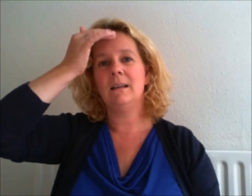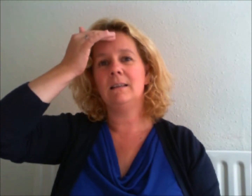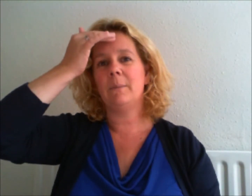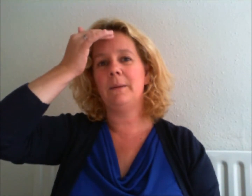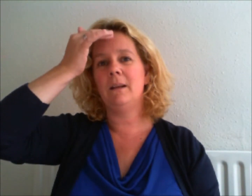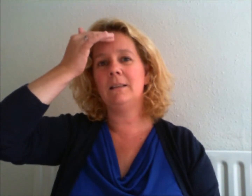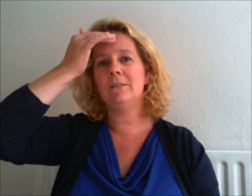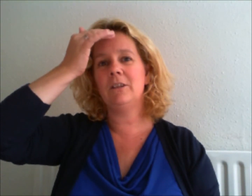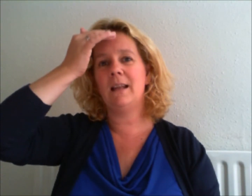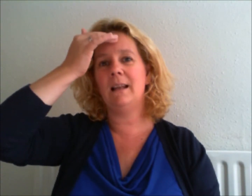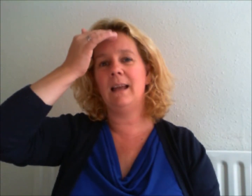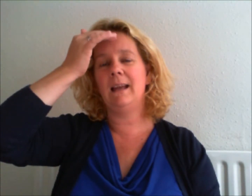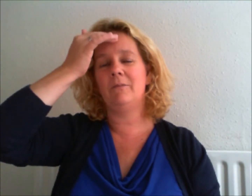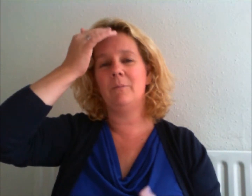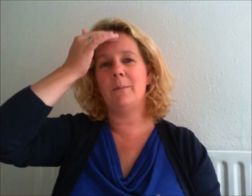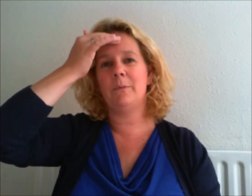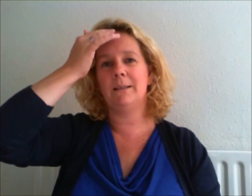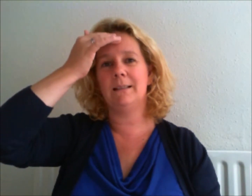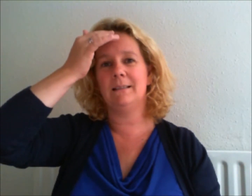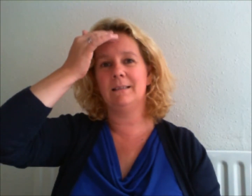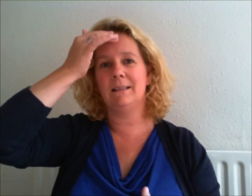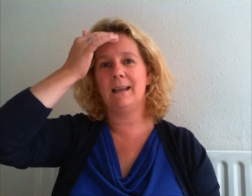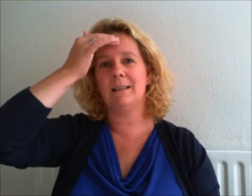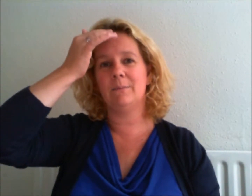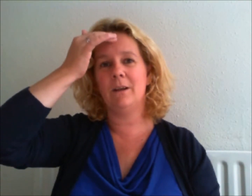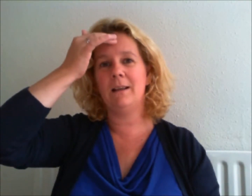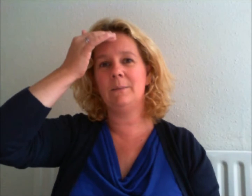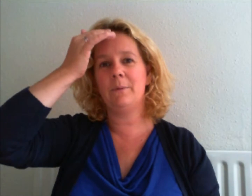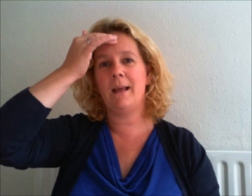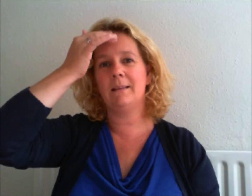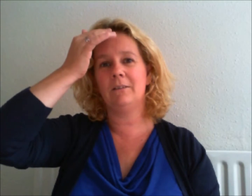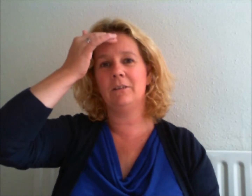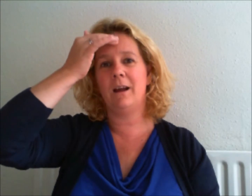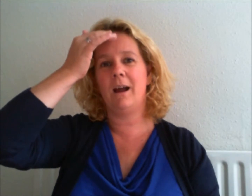Tapping nice and gently and remembering to take some nice breaths as you go.